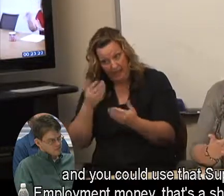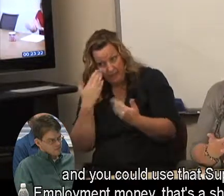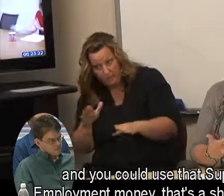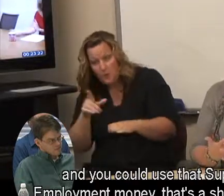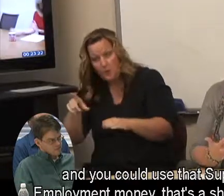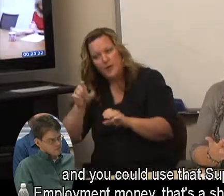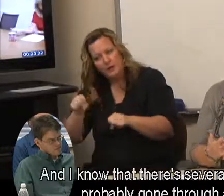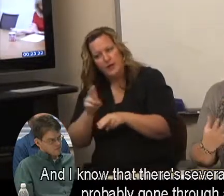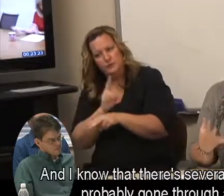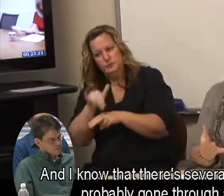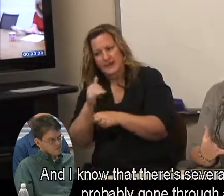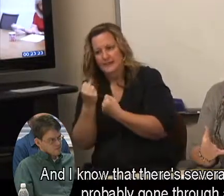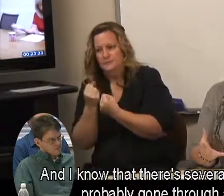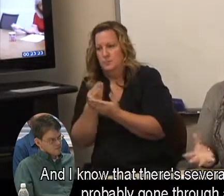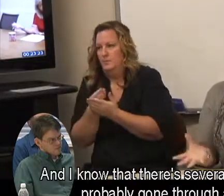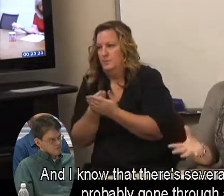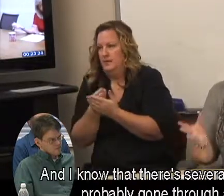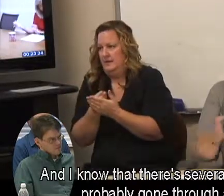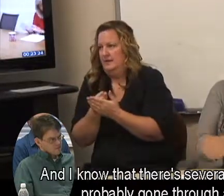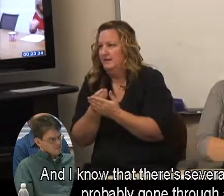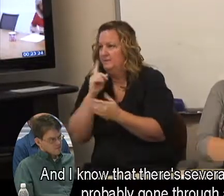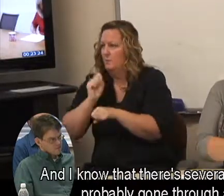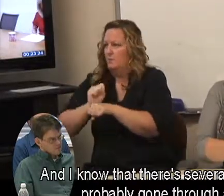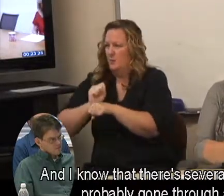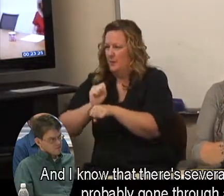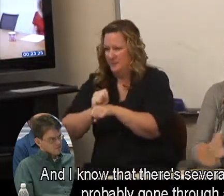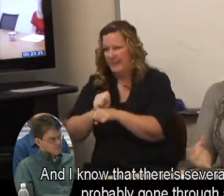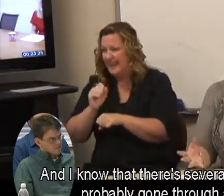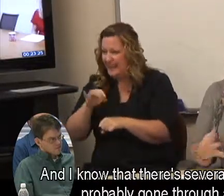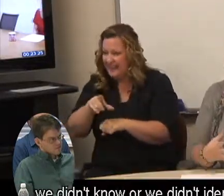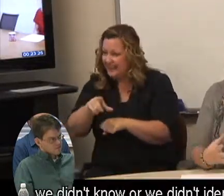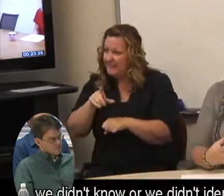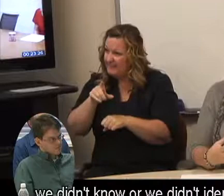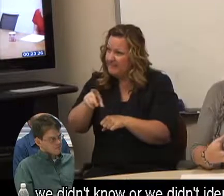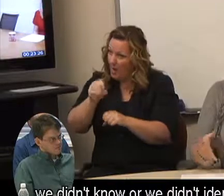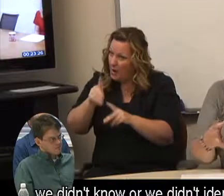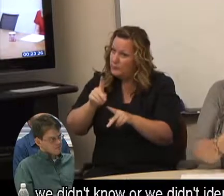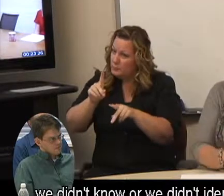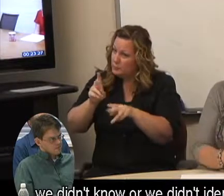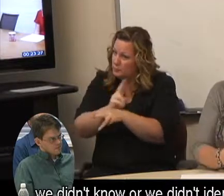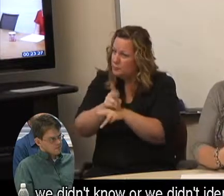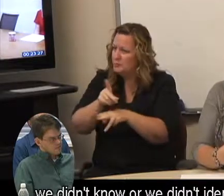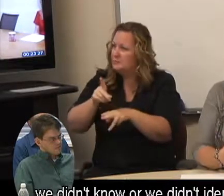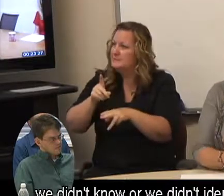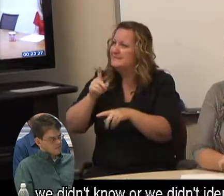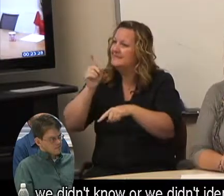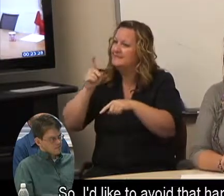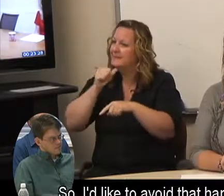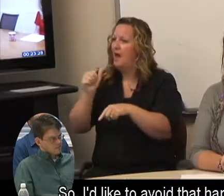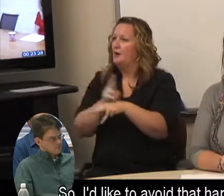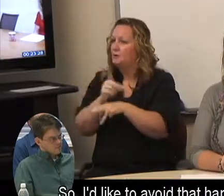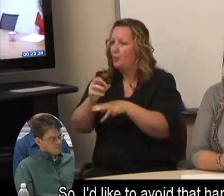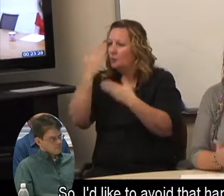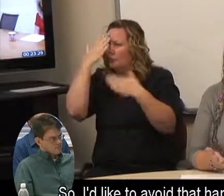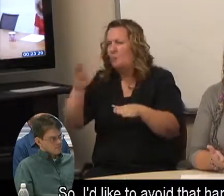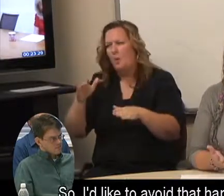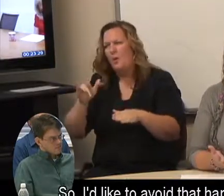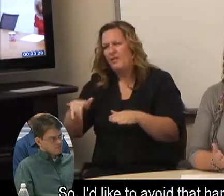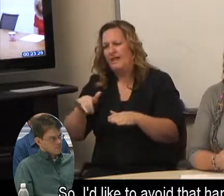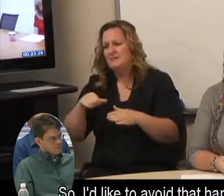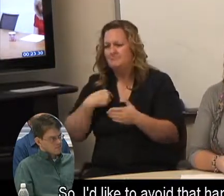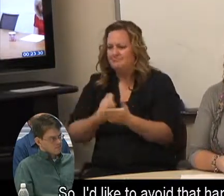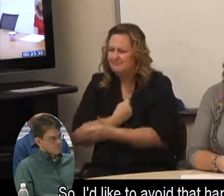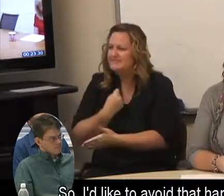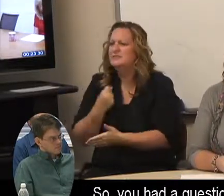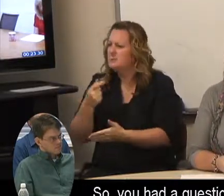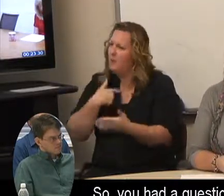that's a shame to me. And I know that there's several that have probably gone through and we didn't know or we didn't identify in time. So I'd like to avoid